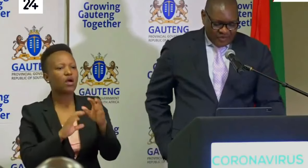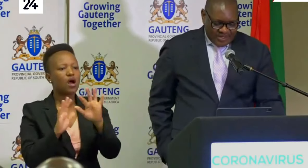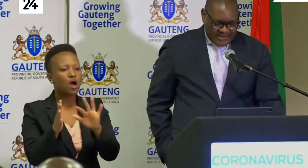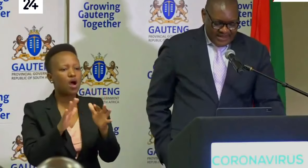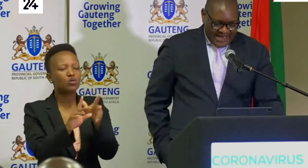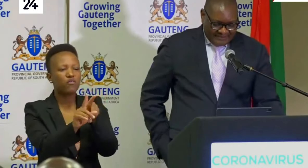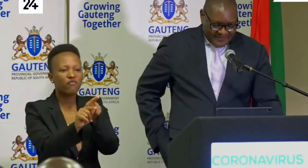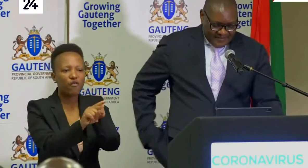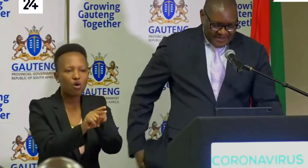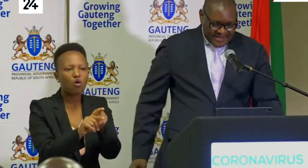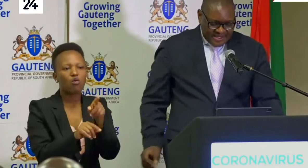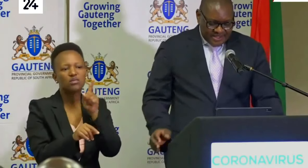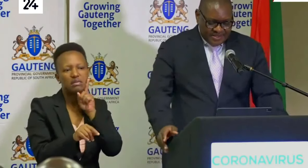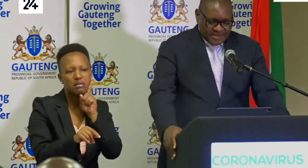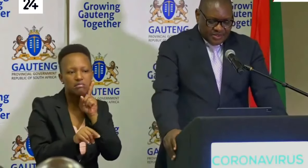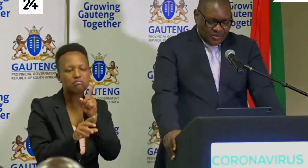and following up